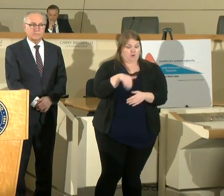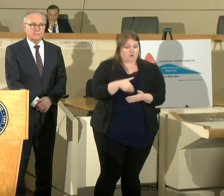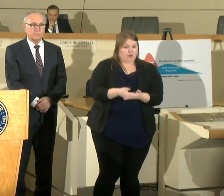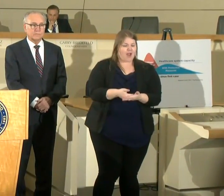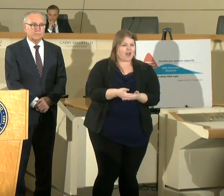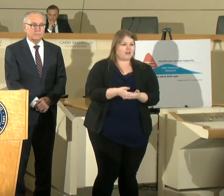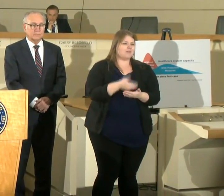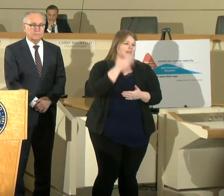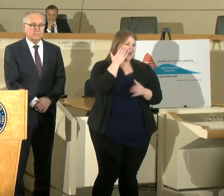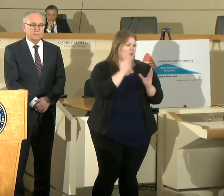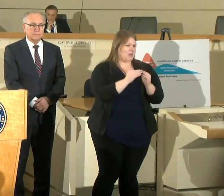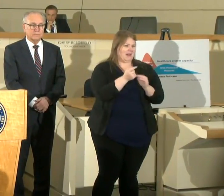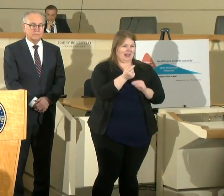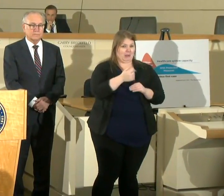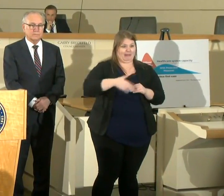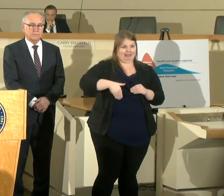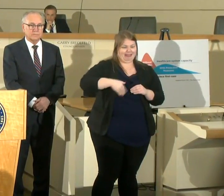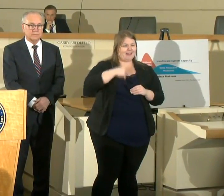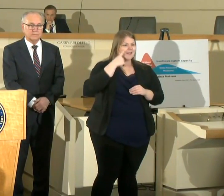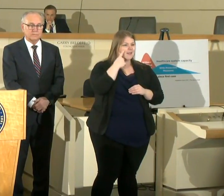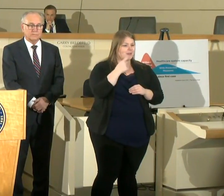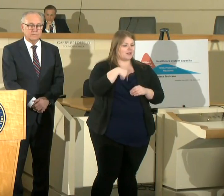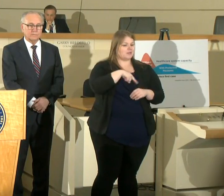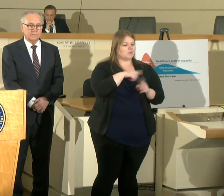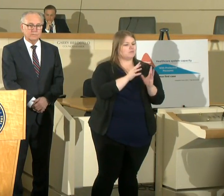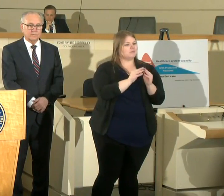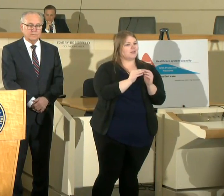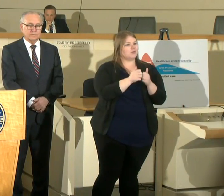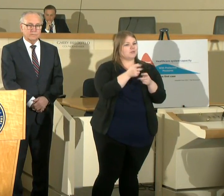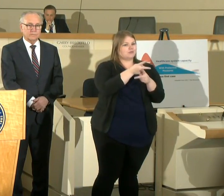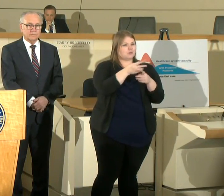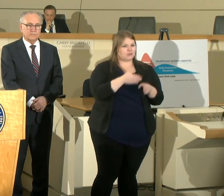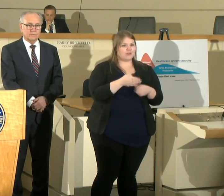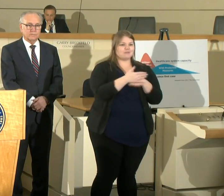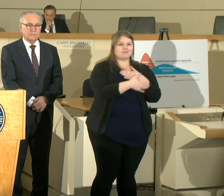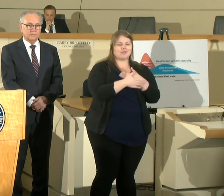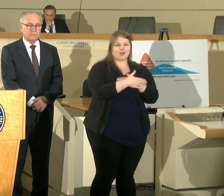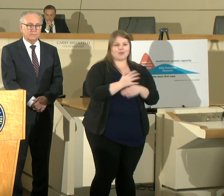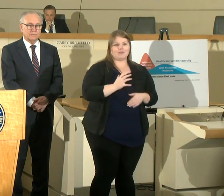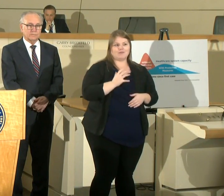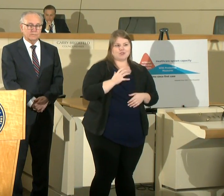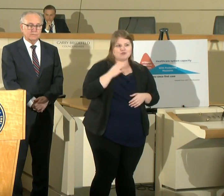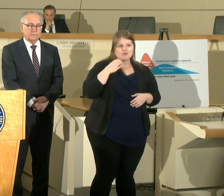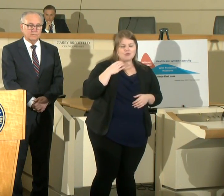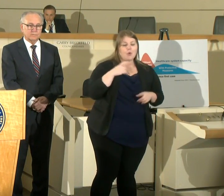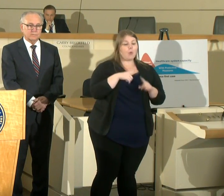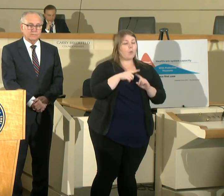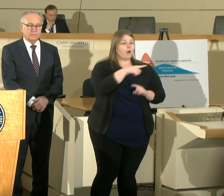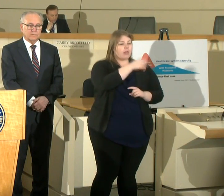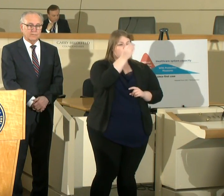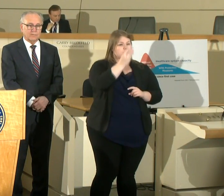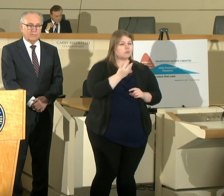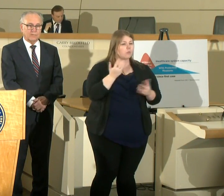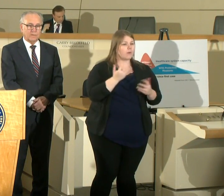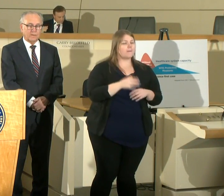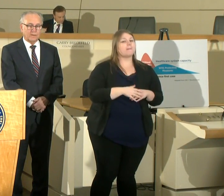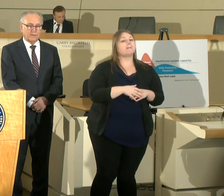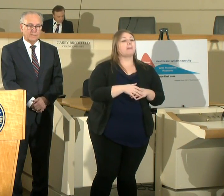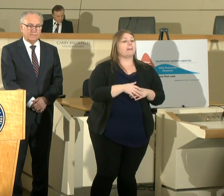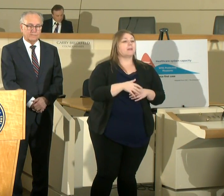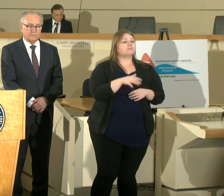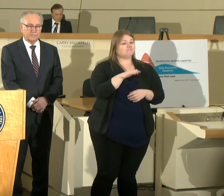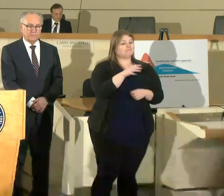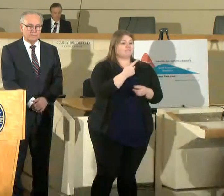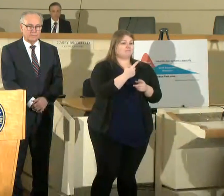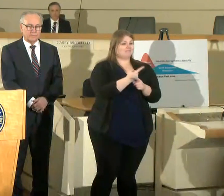late to start the meeting because we were meeting with the supervisors and some county officials and what they informed us was that of the approximately million